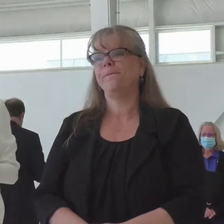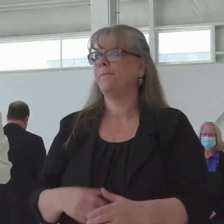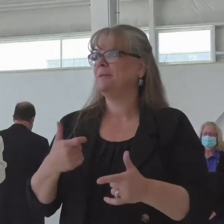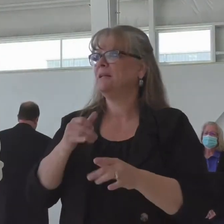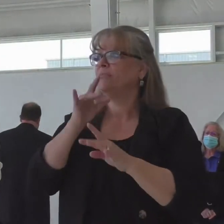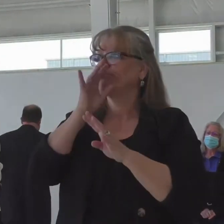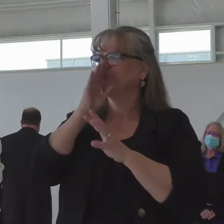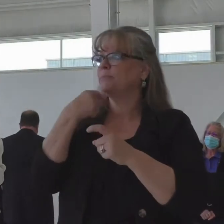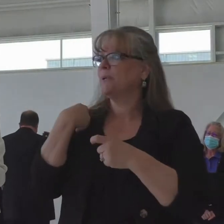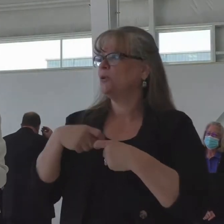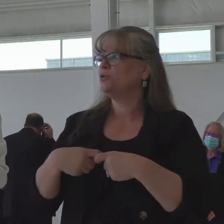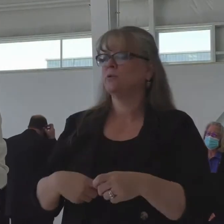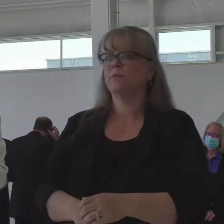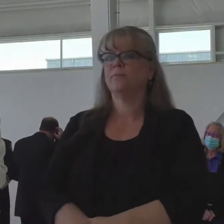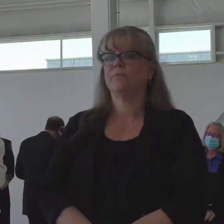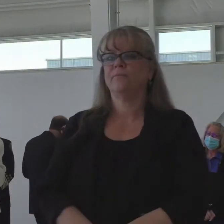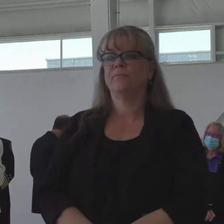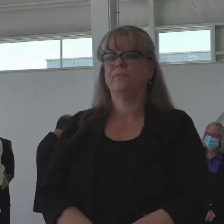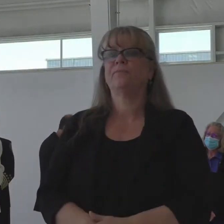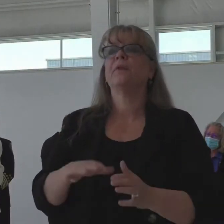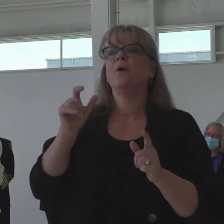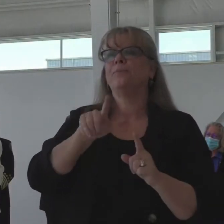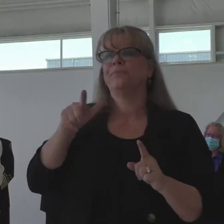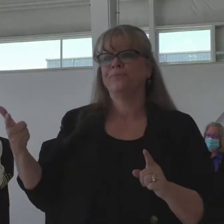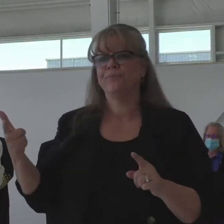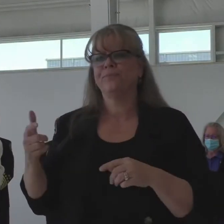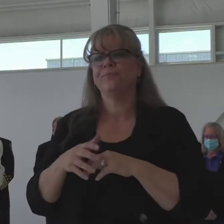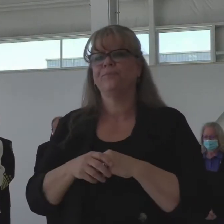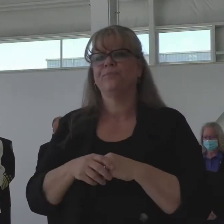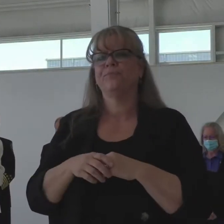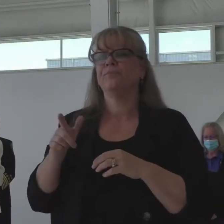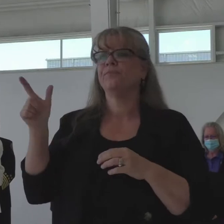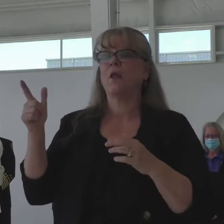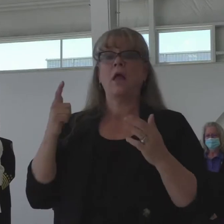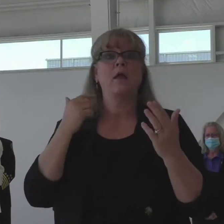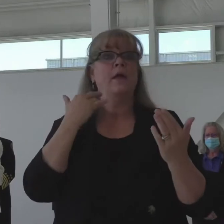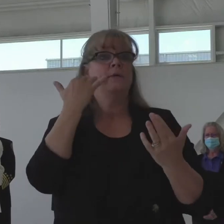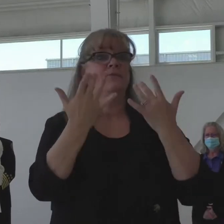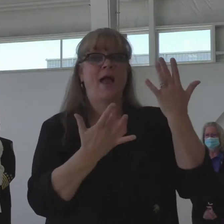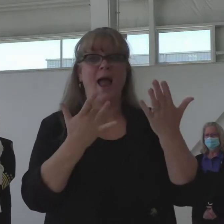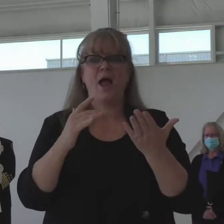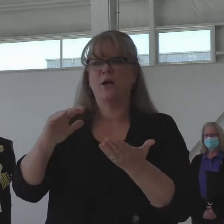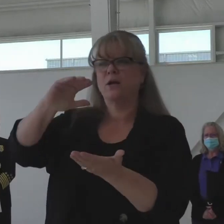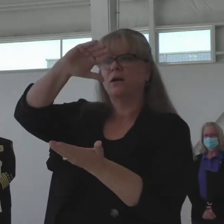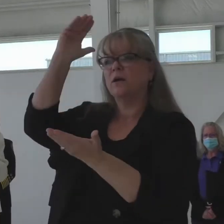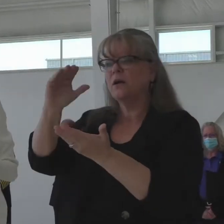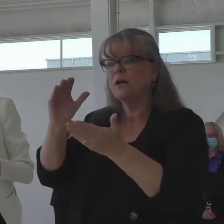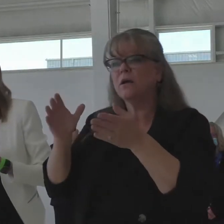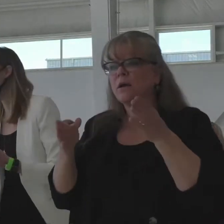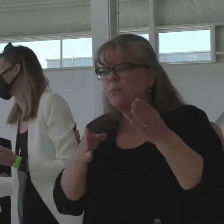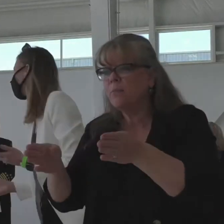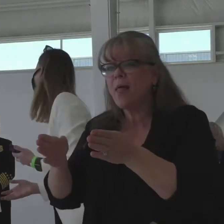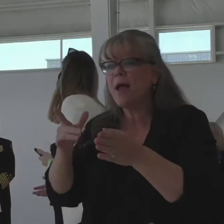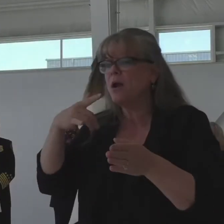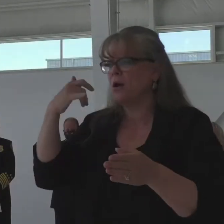Our next question is what fire mitigation strategies will be implemented this summer and how are those changing from past years?